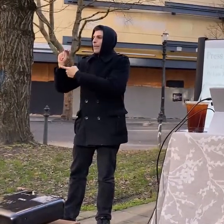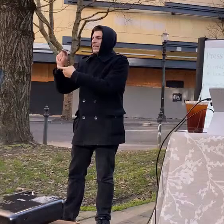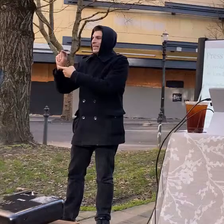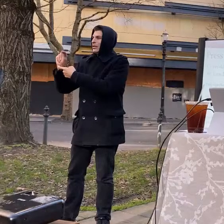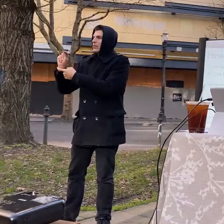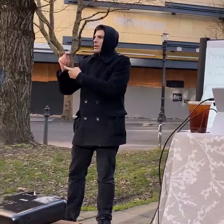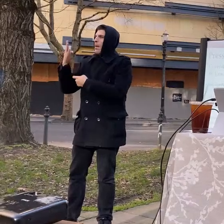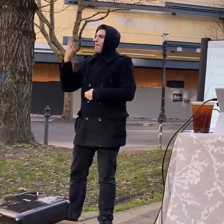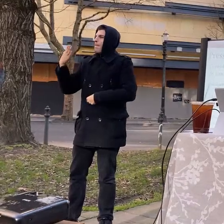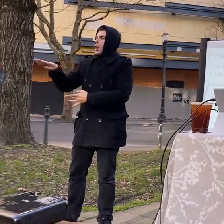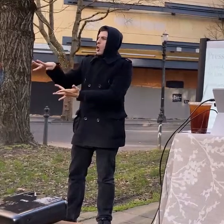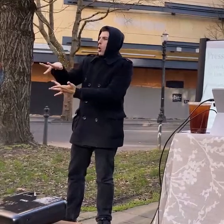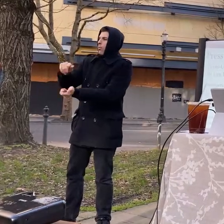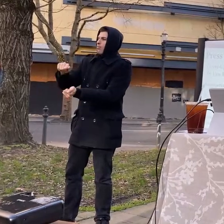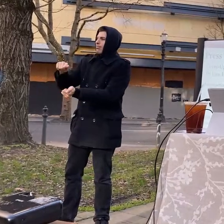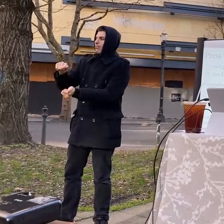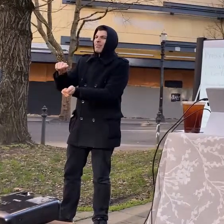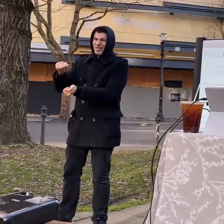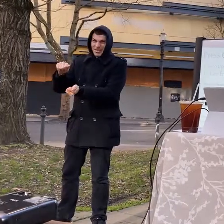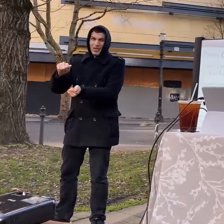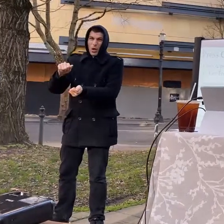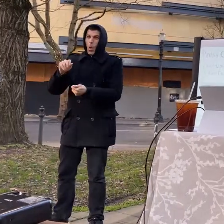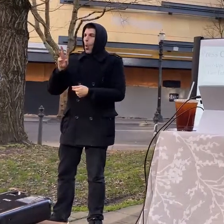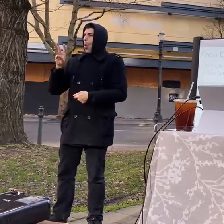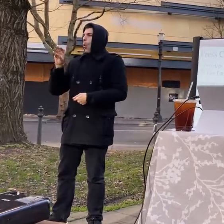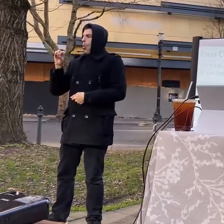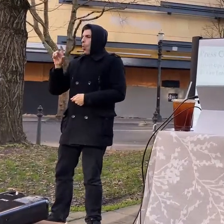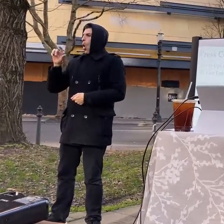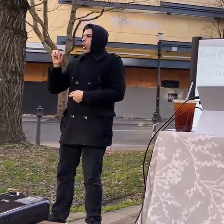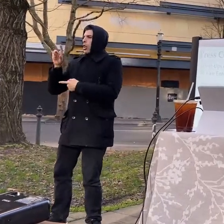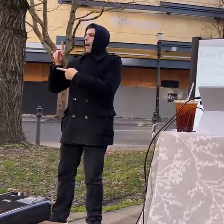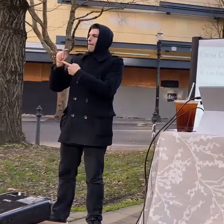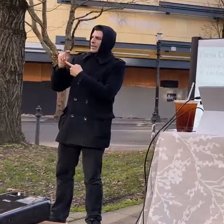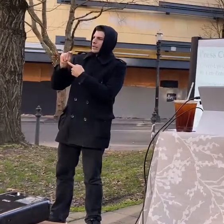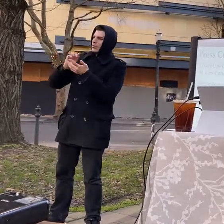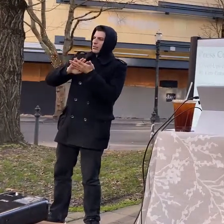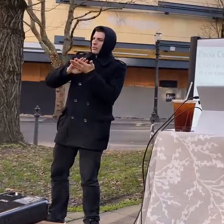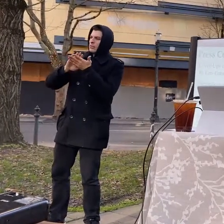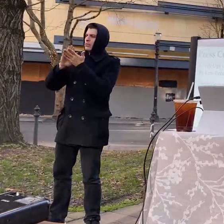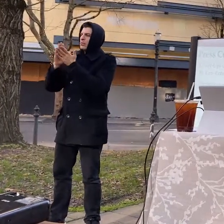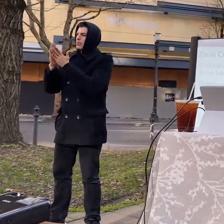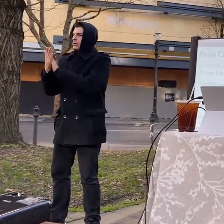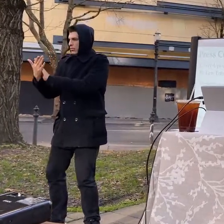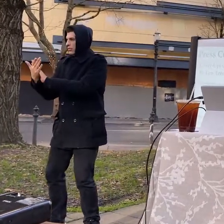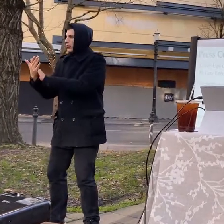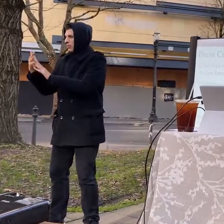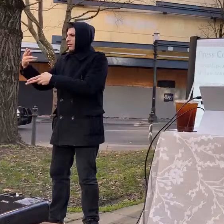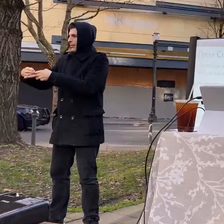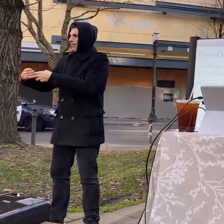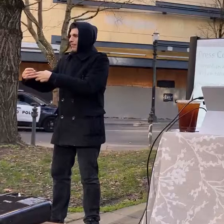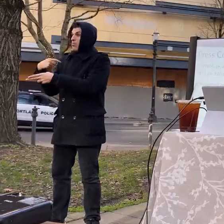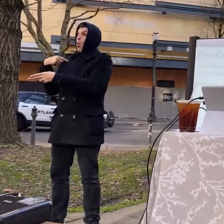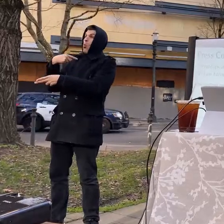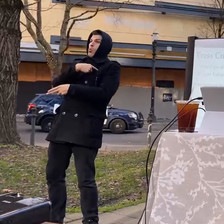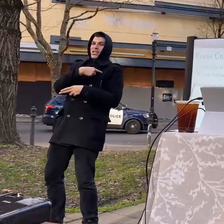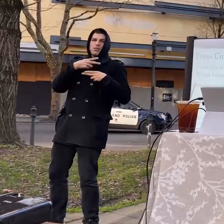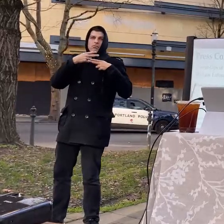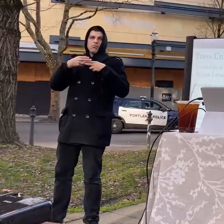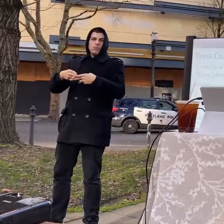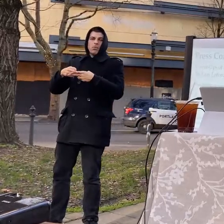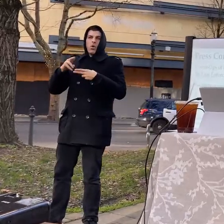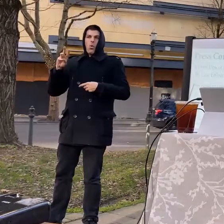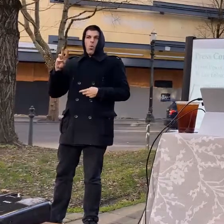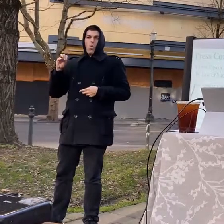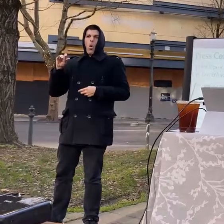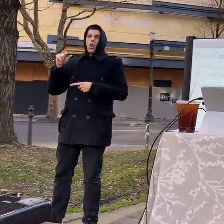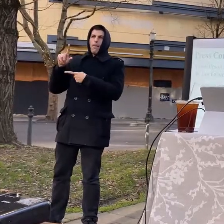we need to recognize the negative effects that we can have on it we need to take care of the land the same way that the